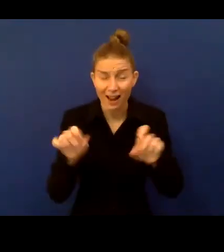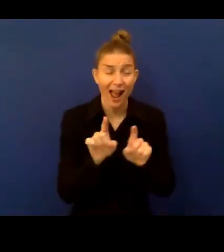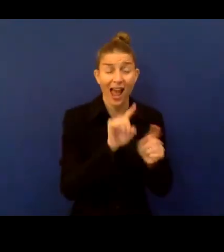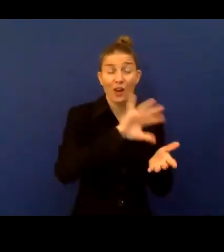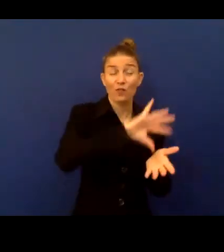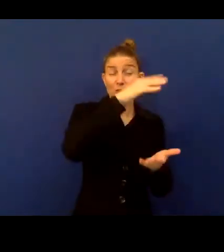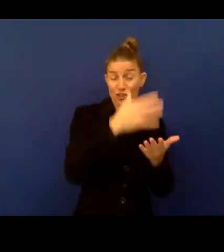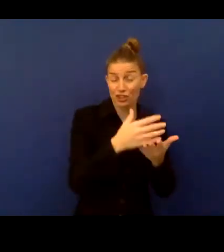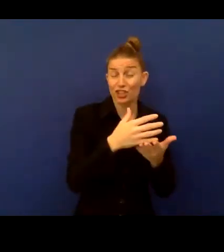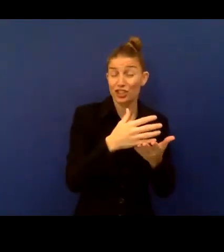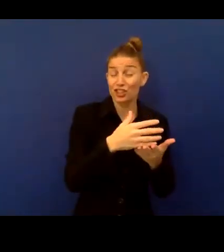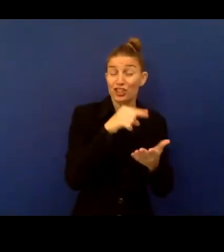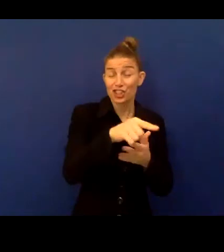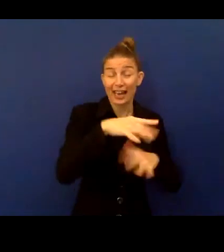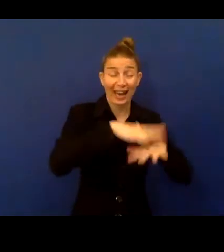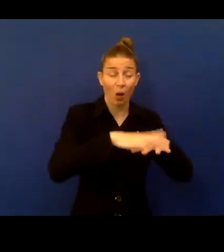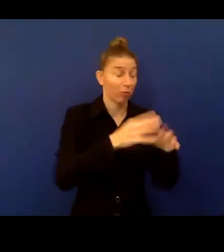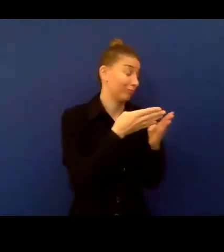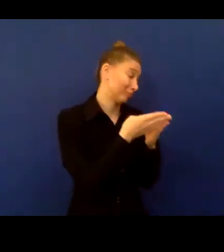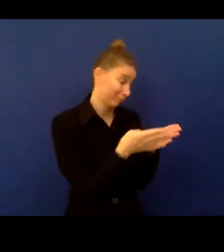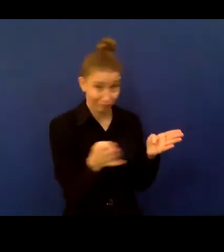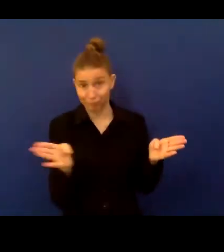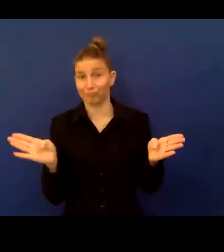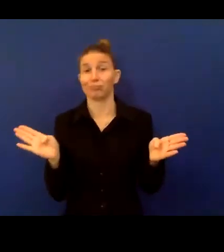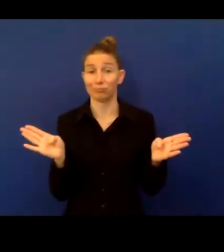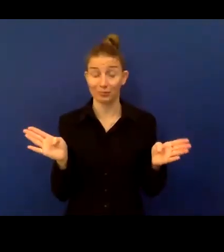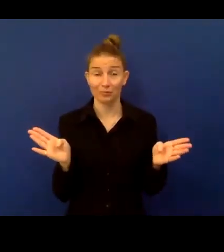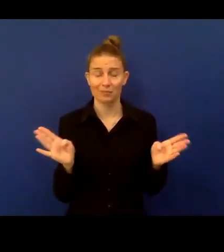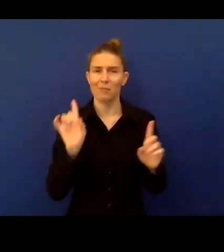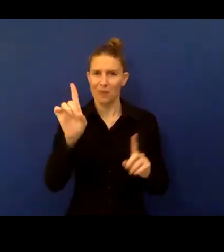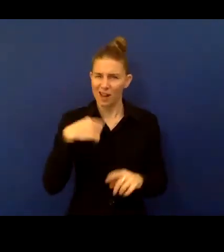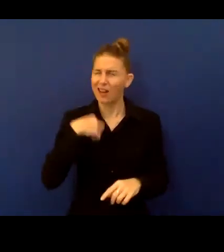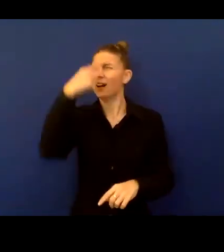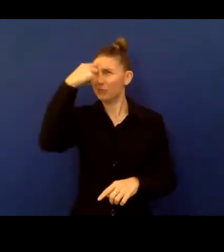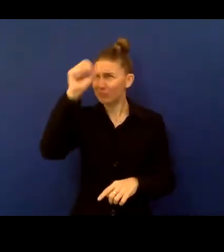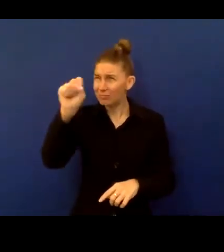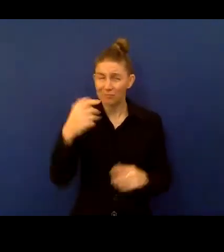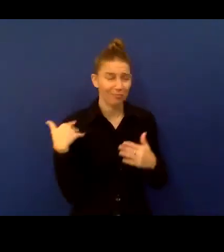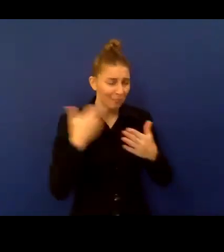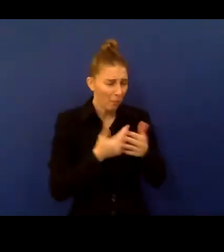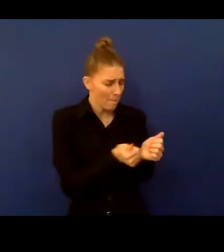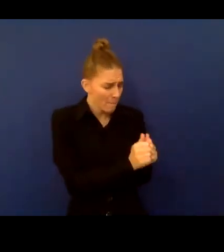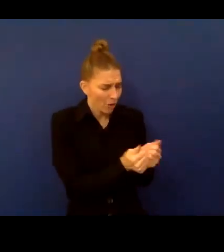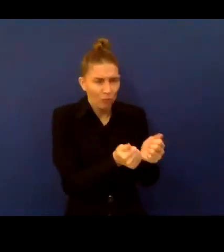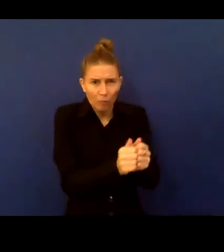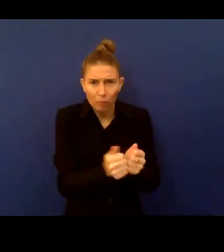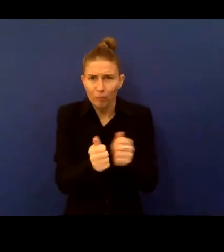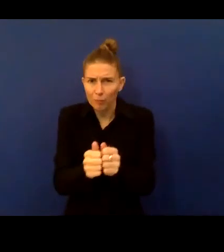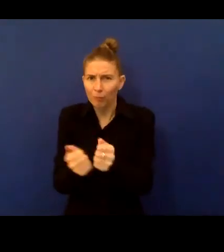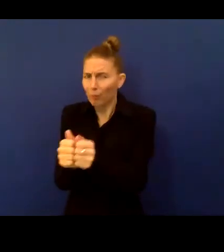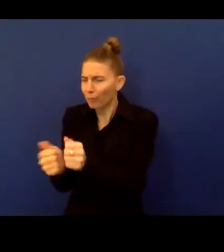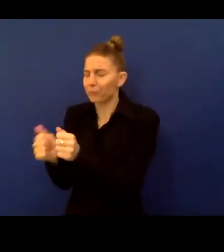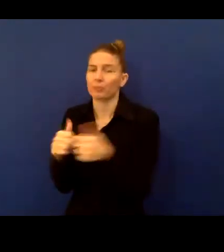it just brought to mind all the great partnerships that are underway that help us to make